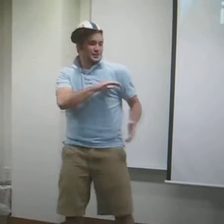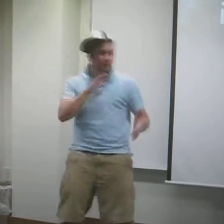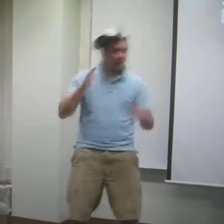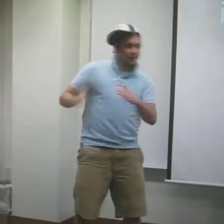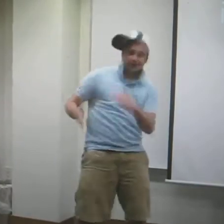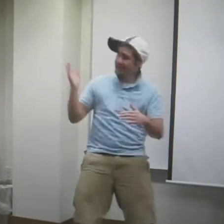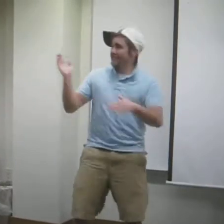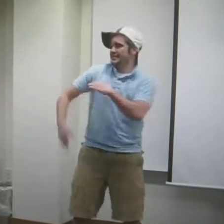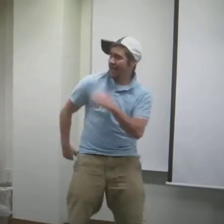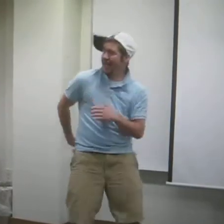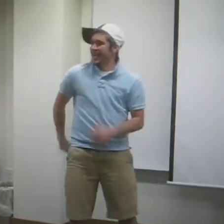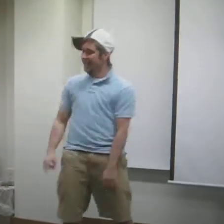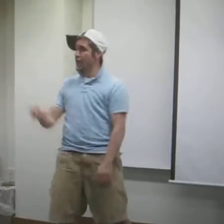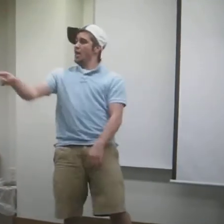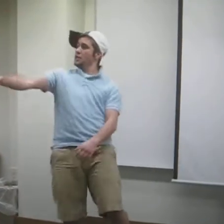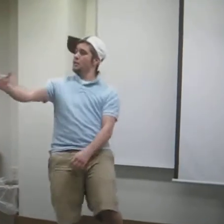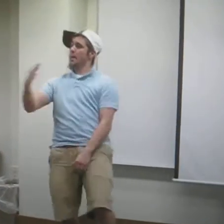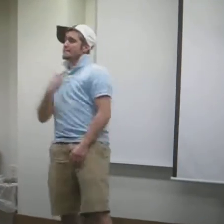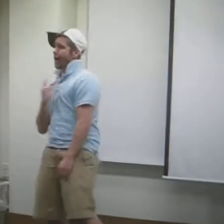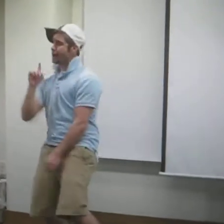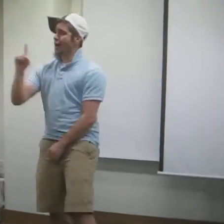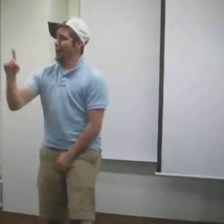falling down You'll be my girl